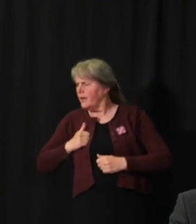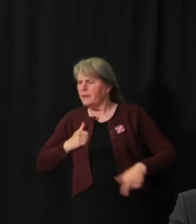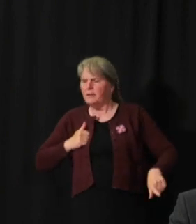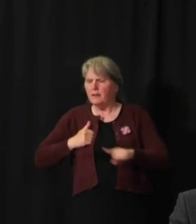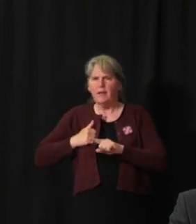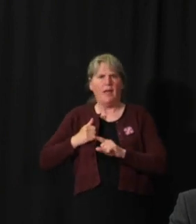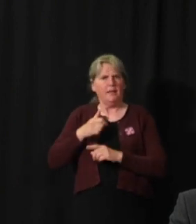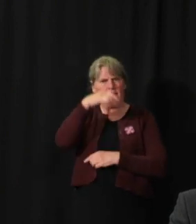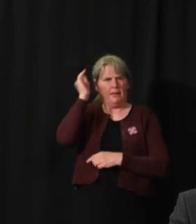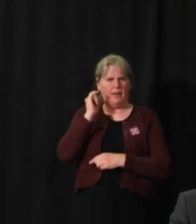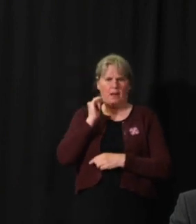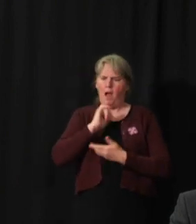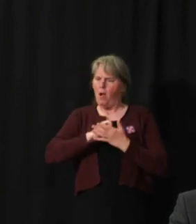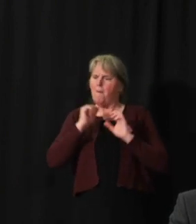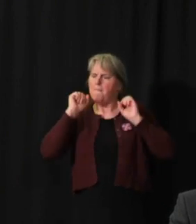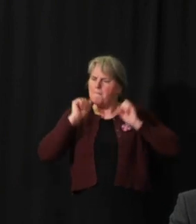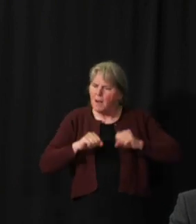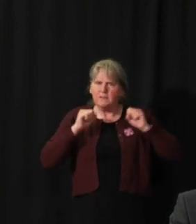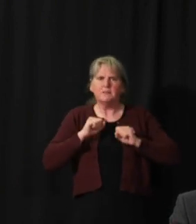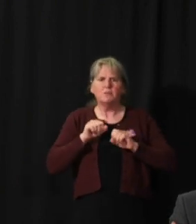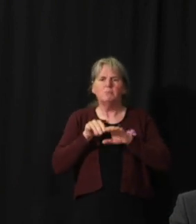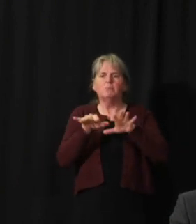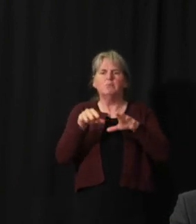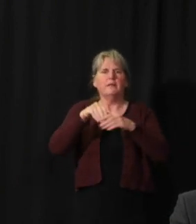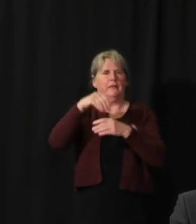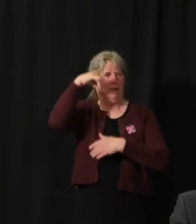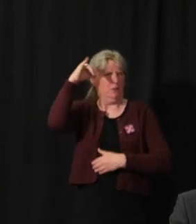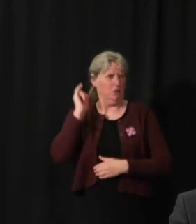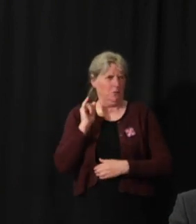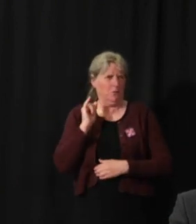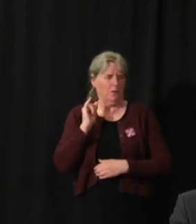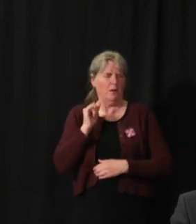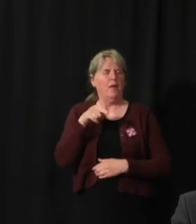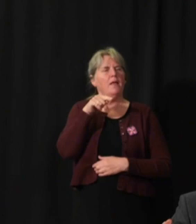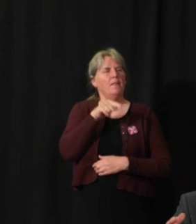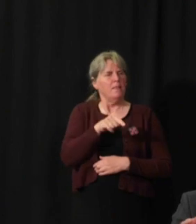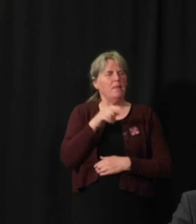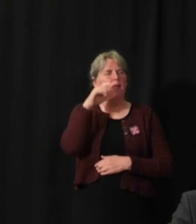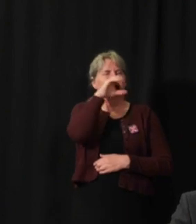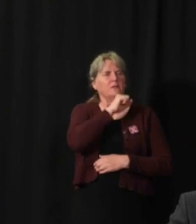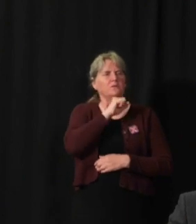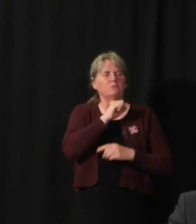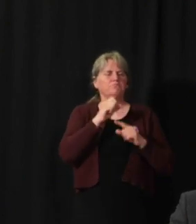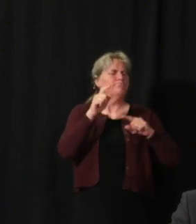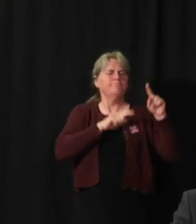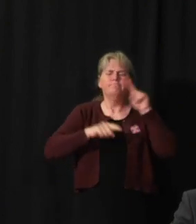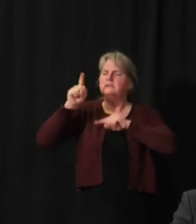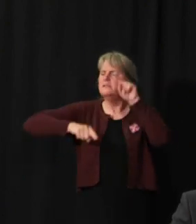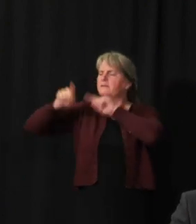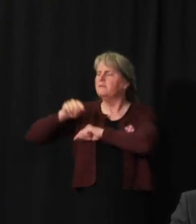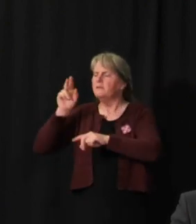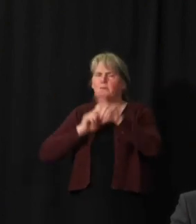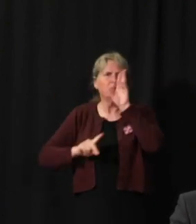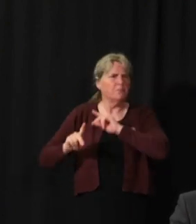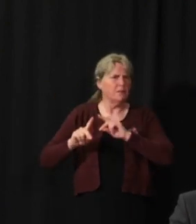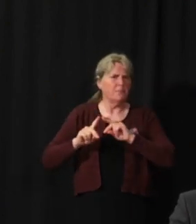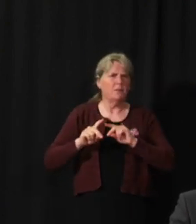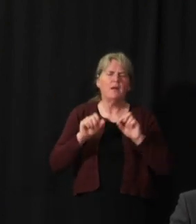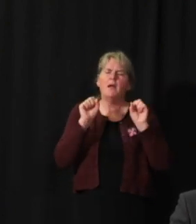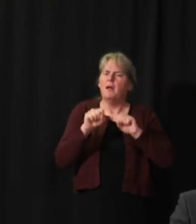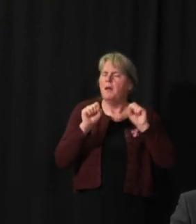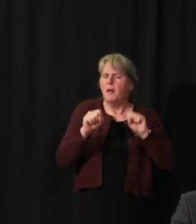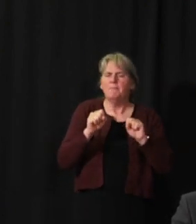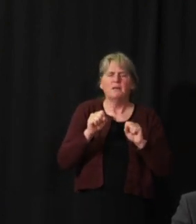look of COVID in Yukon. It assumes a well-mixed population. It assumes individuals are equally likely to